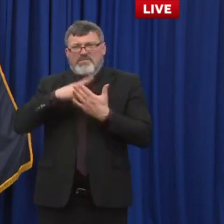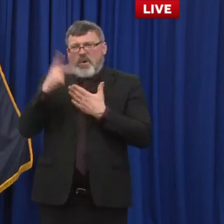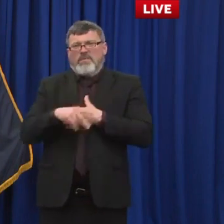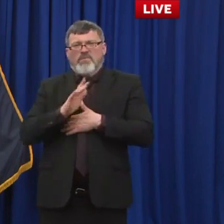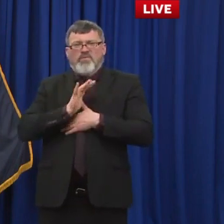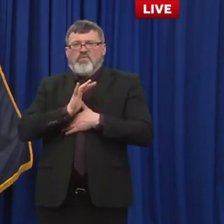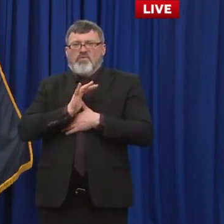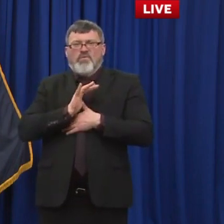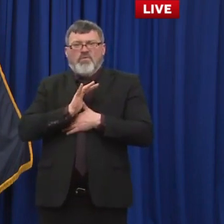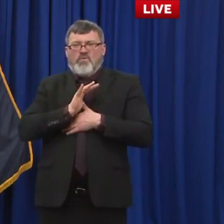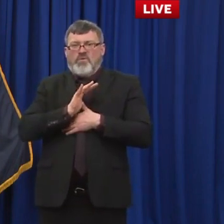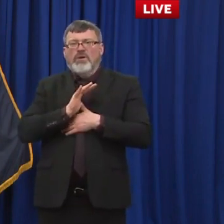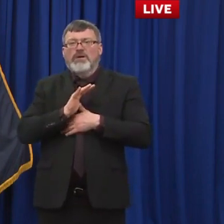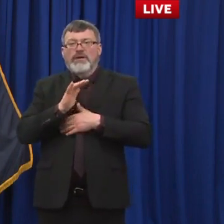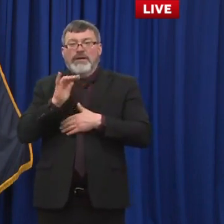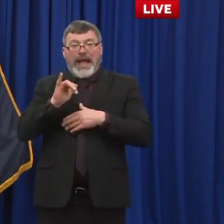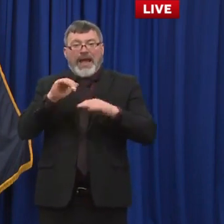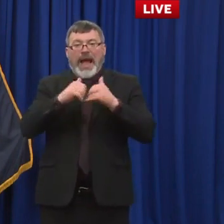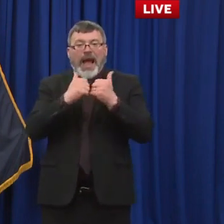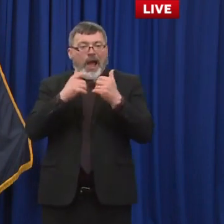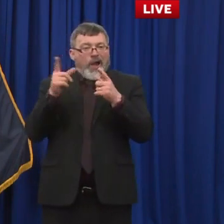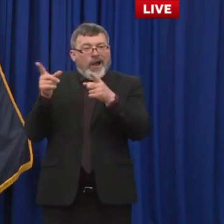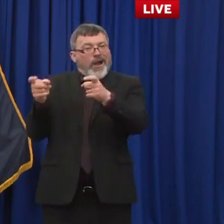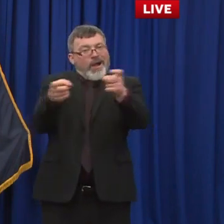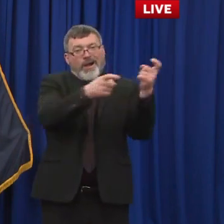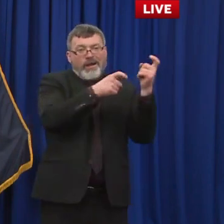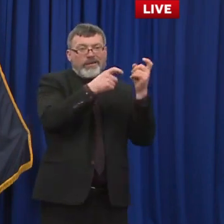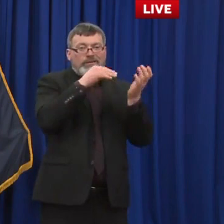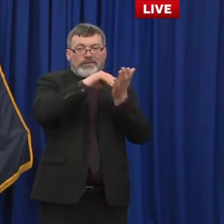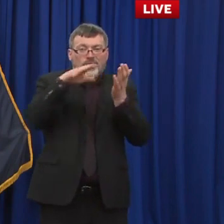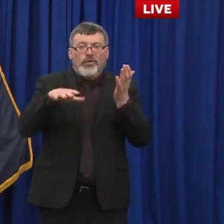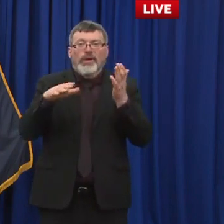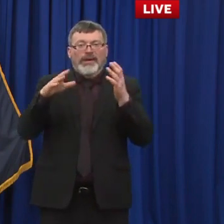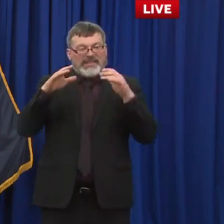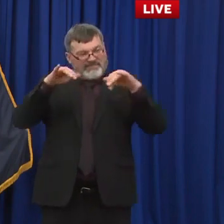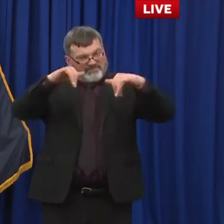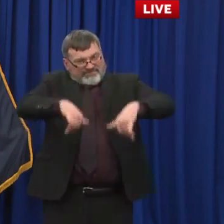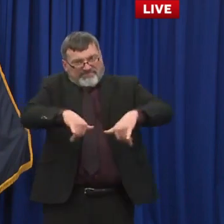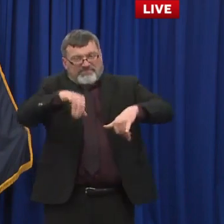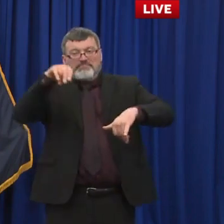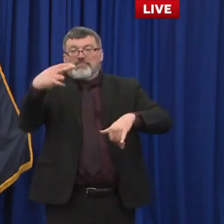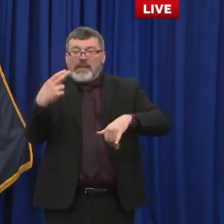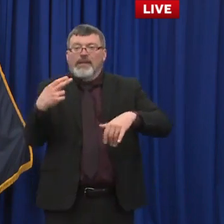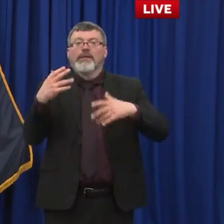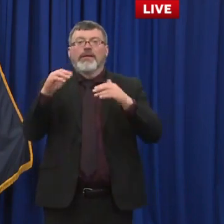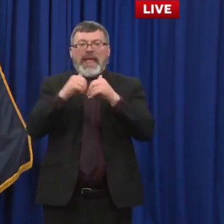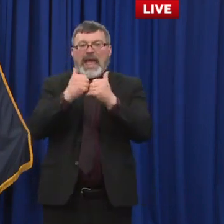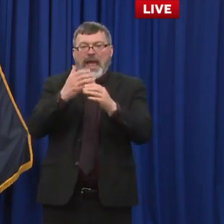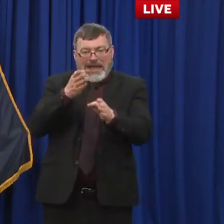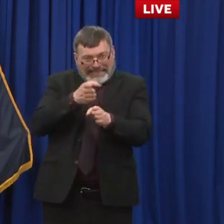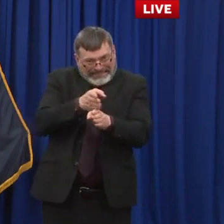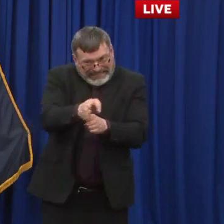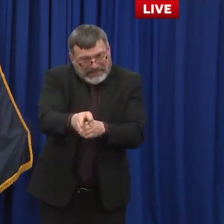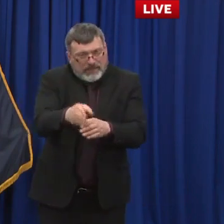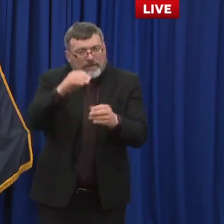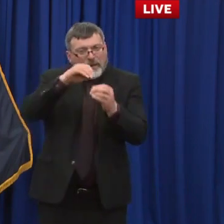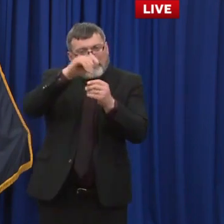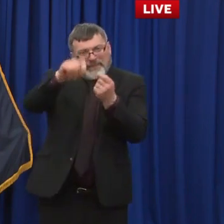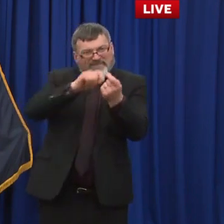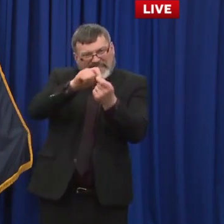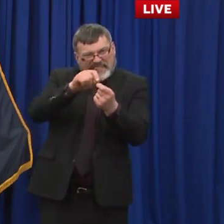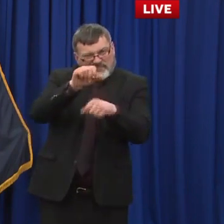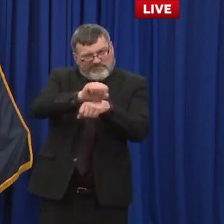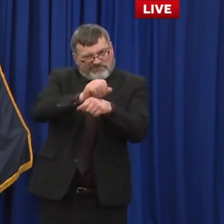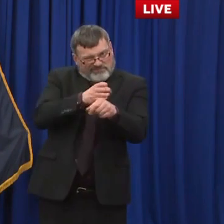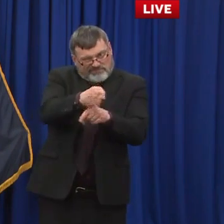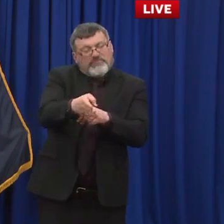to stay and work in new hampshire while paying down their student debt which we know can be you know much much higher than normal uh if you come out of either the community